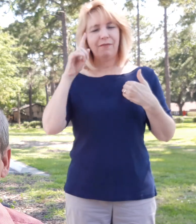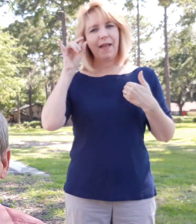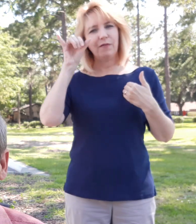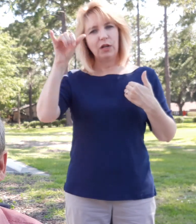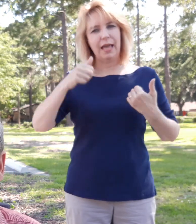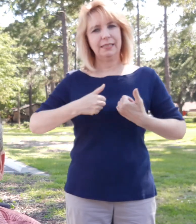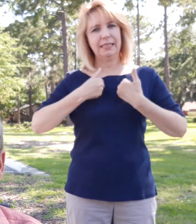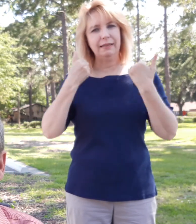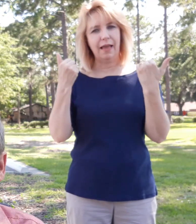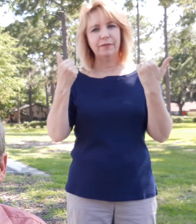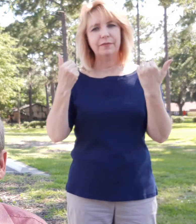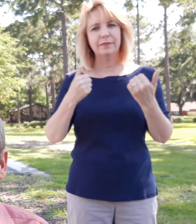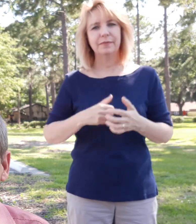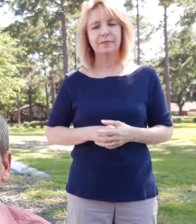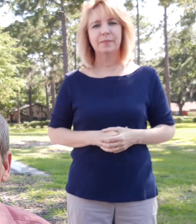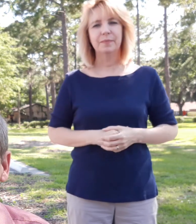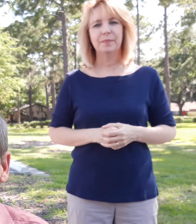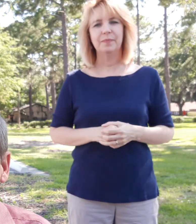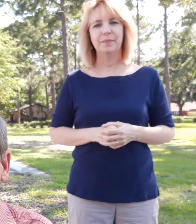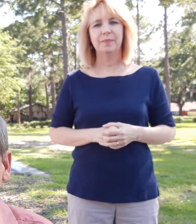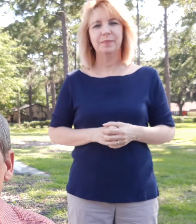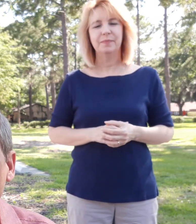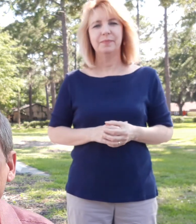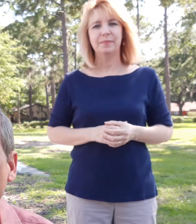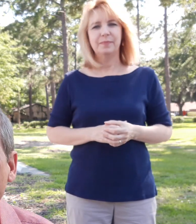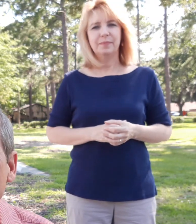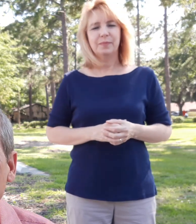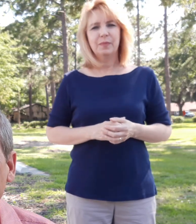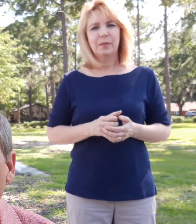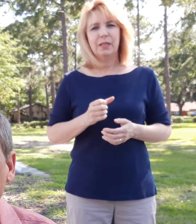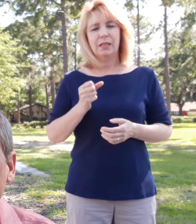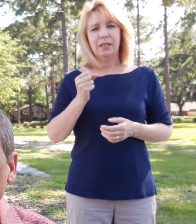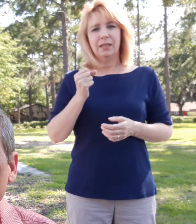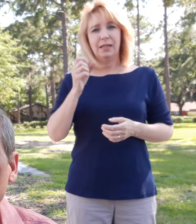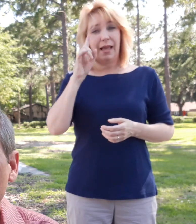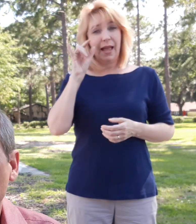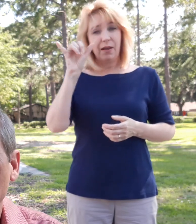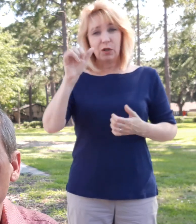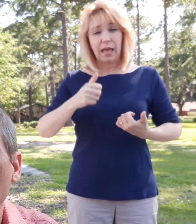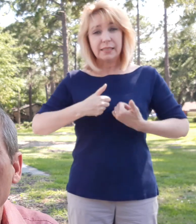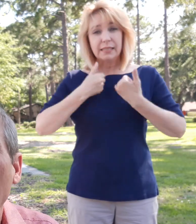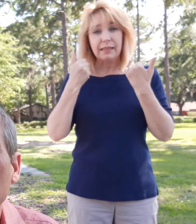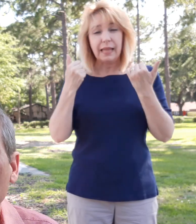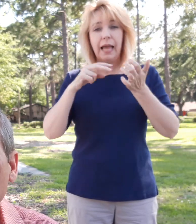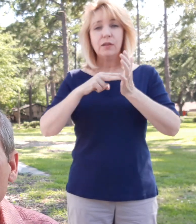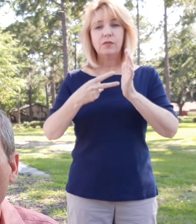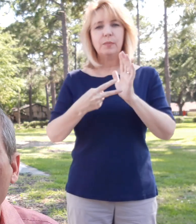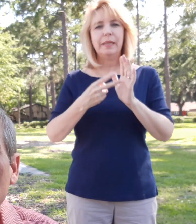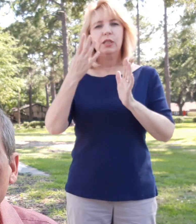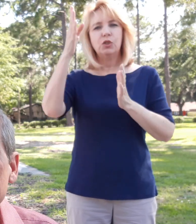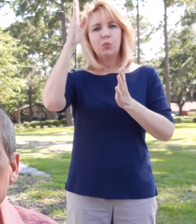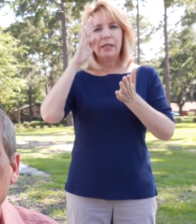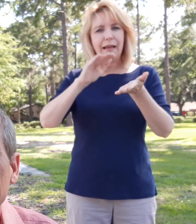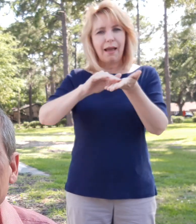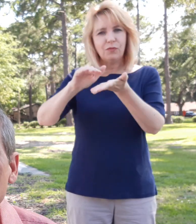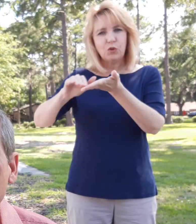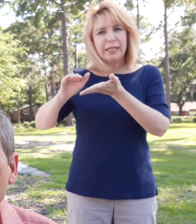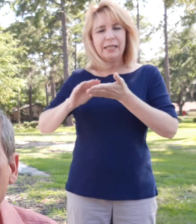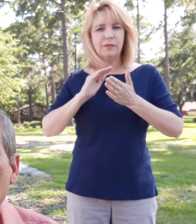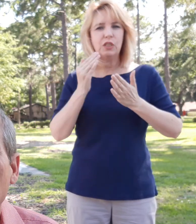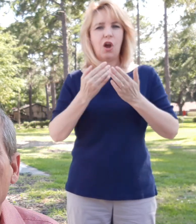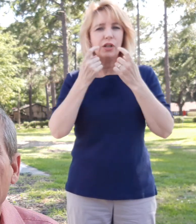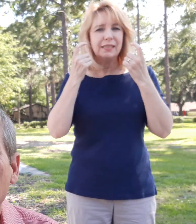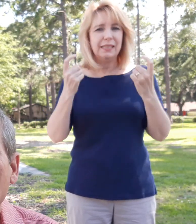life. And so everlasting life is when God forgives all of our sins